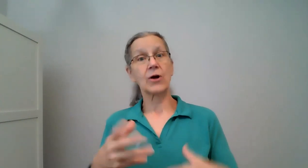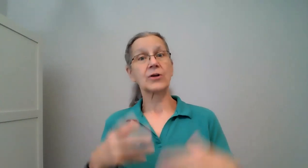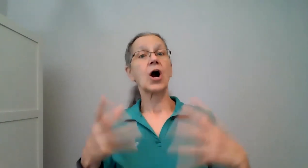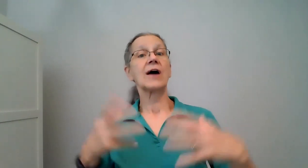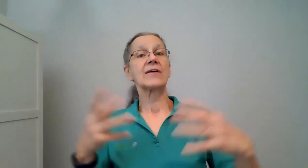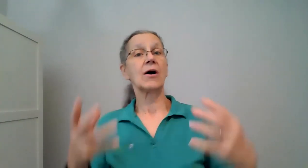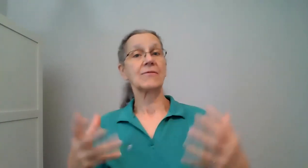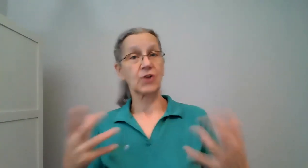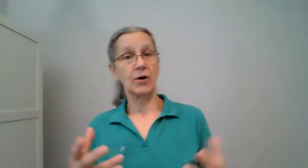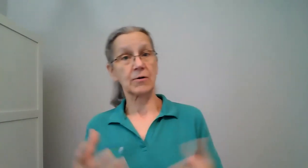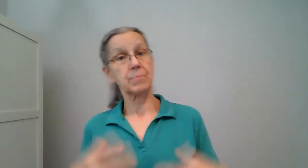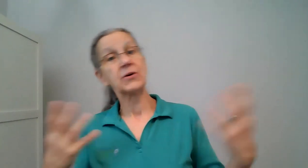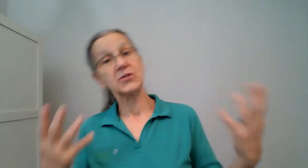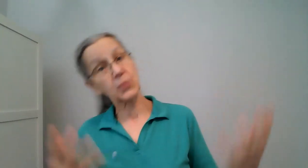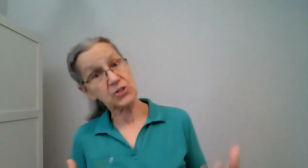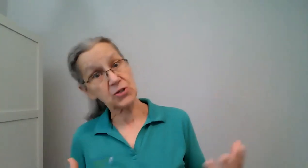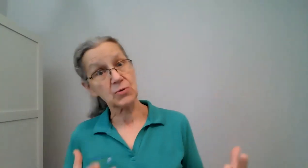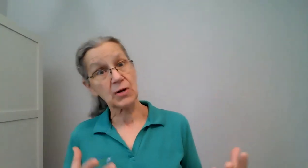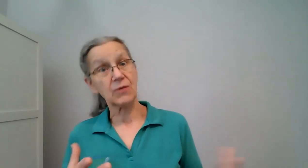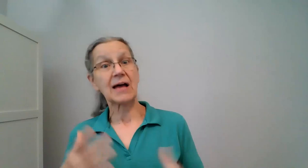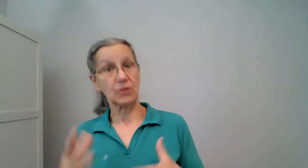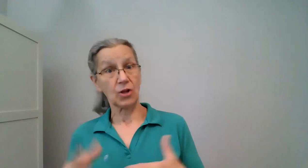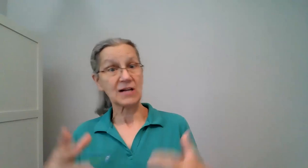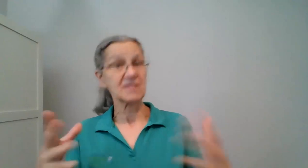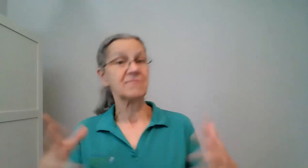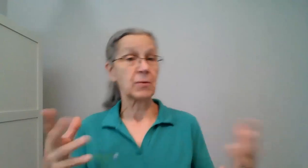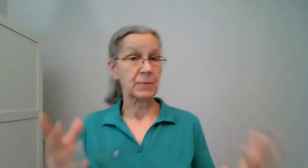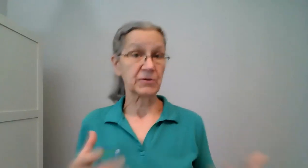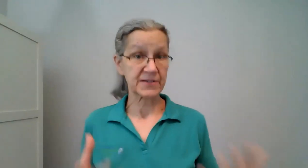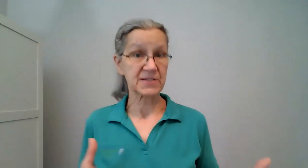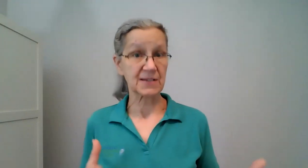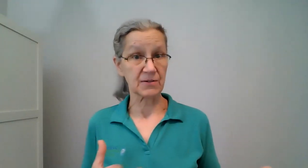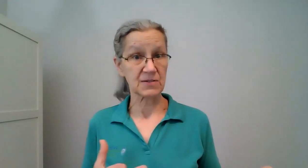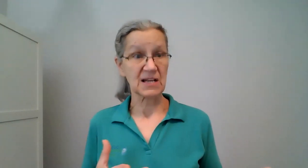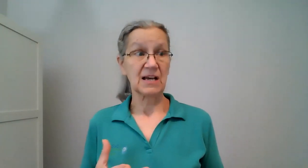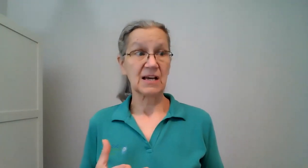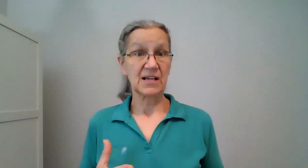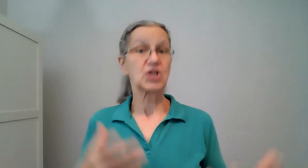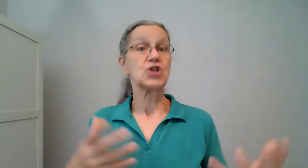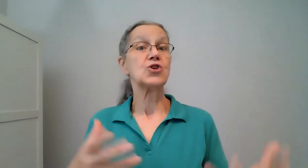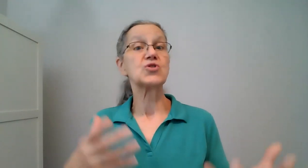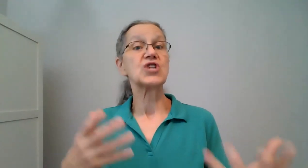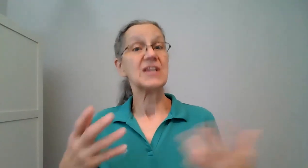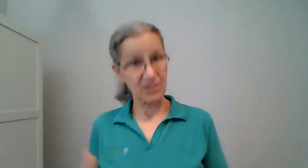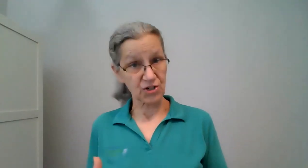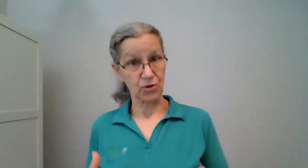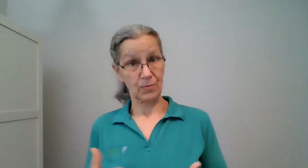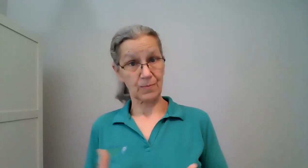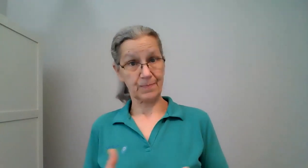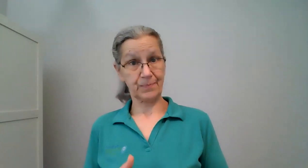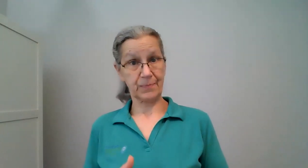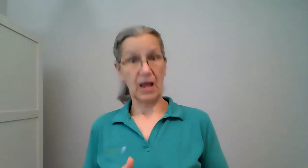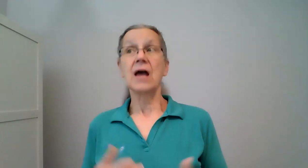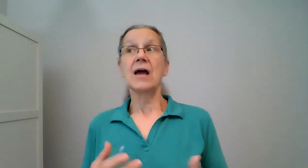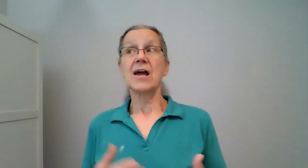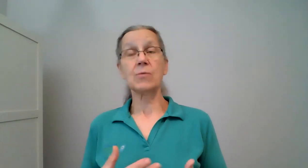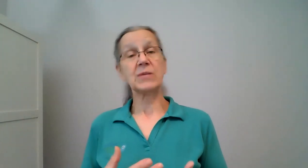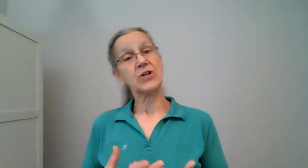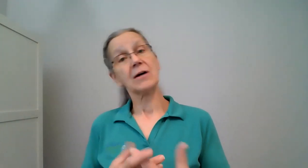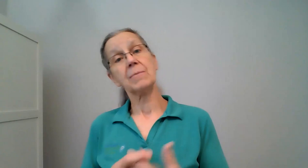aren't caught off guard because we do know that loss of mobility skills is a huge issue and when we talk